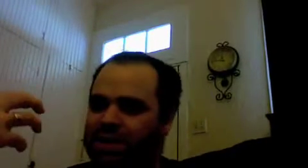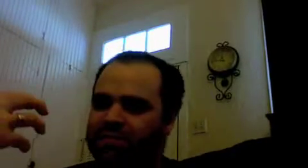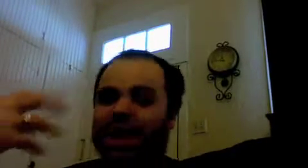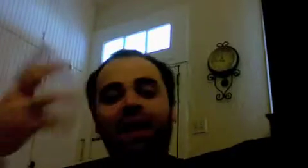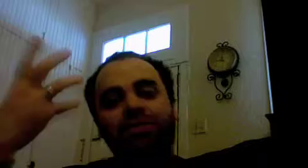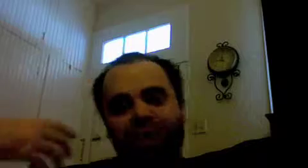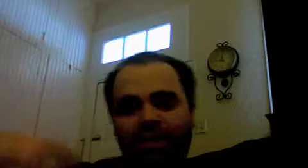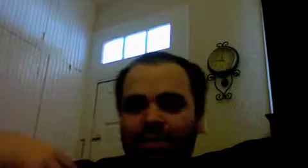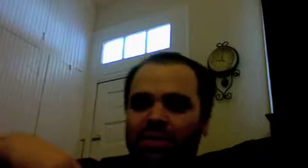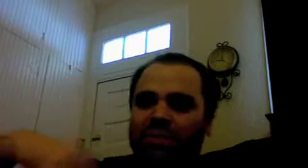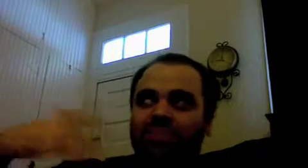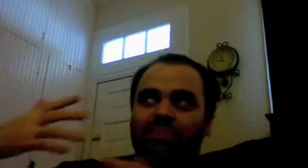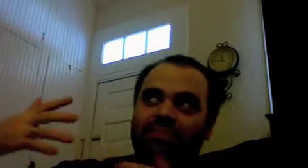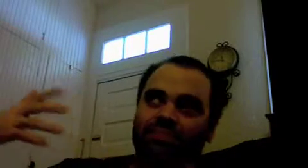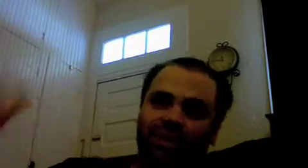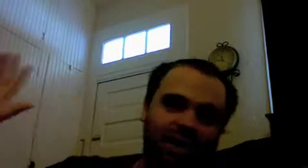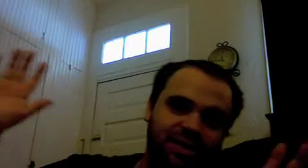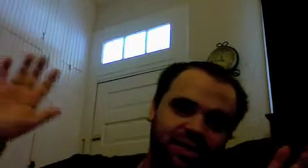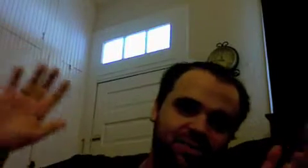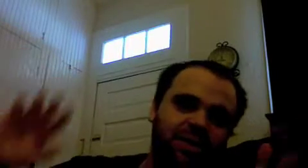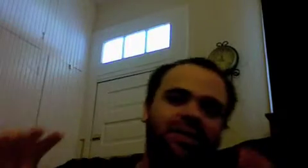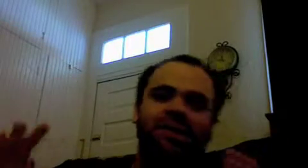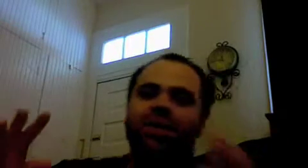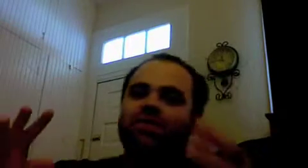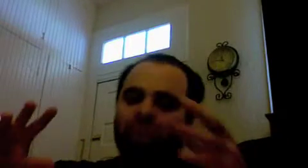and how does God appear to us right so